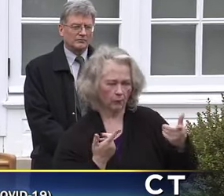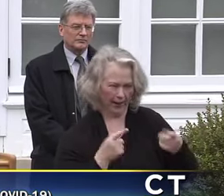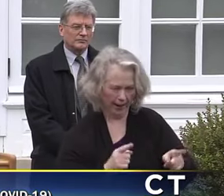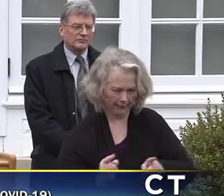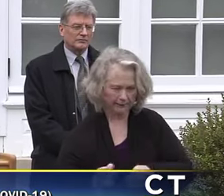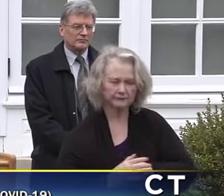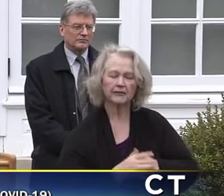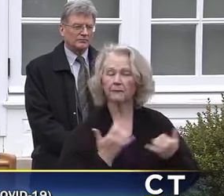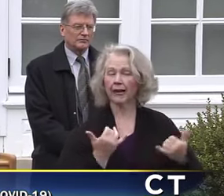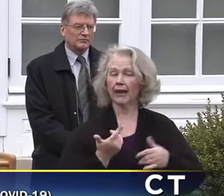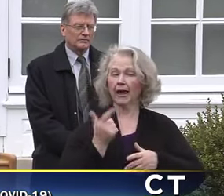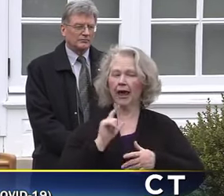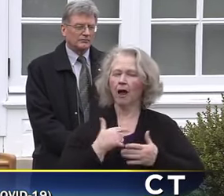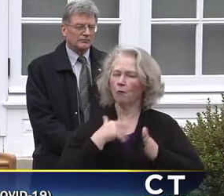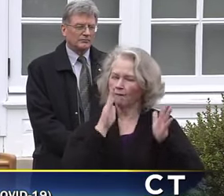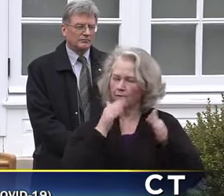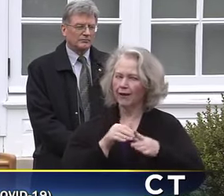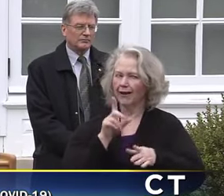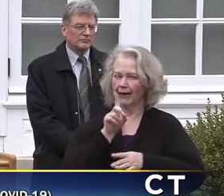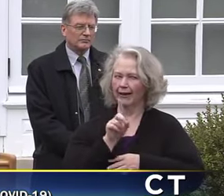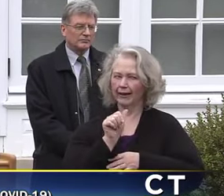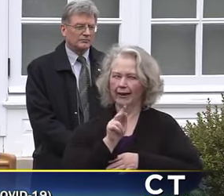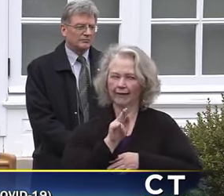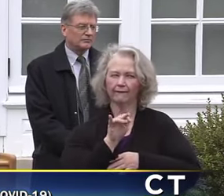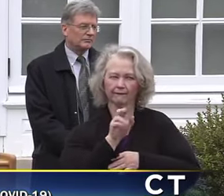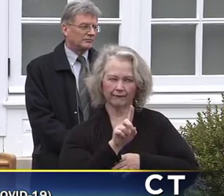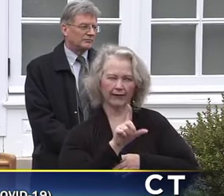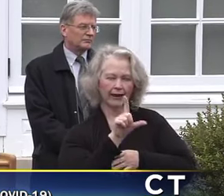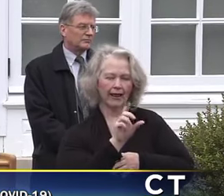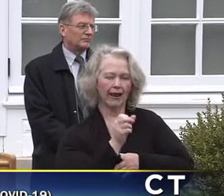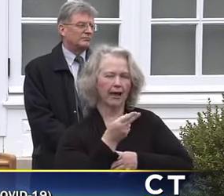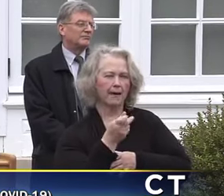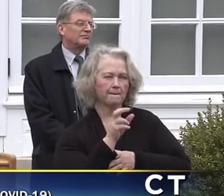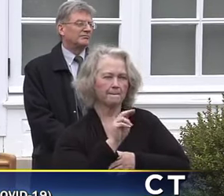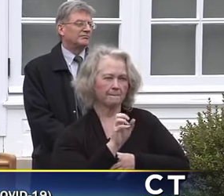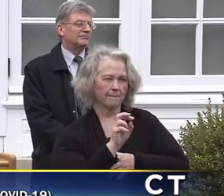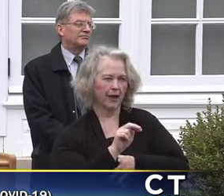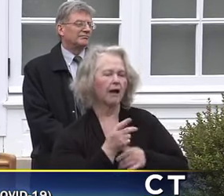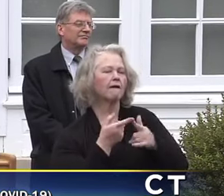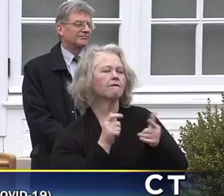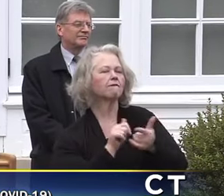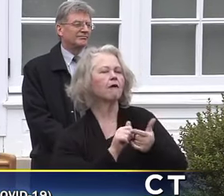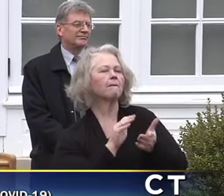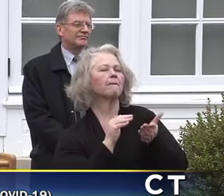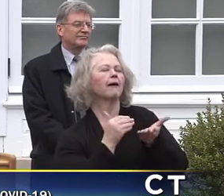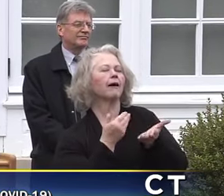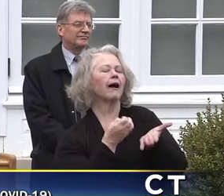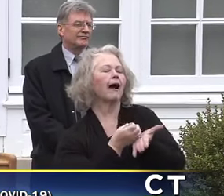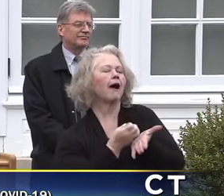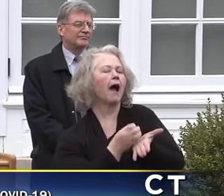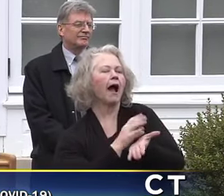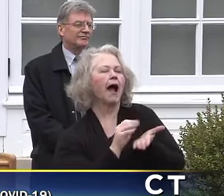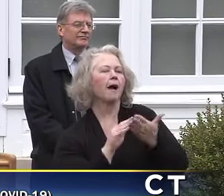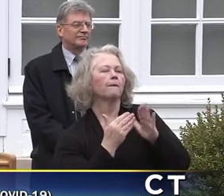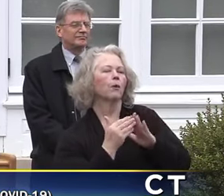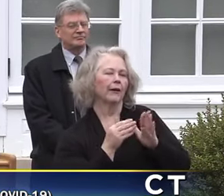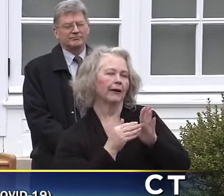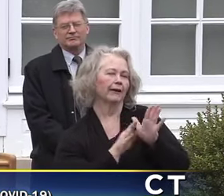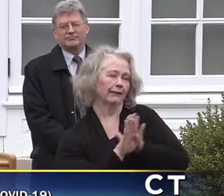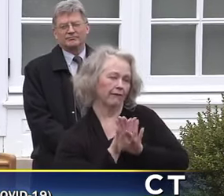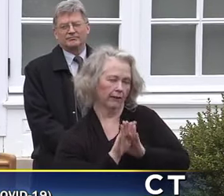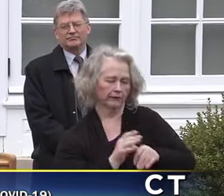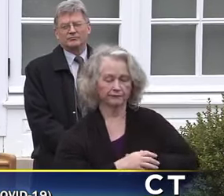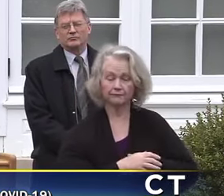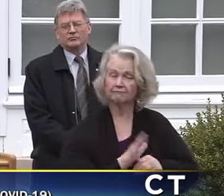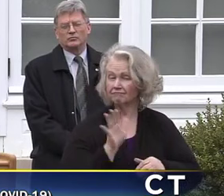to introduce to you now David Lehman. You know him from Economic and Community Development. Look, I come out of small business